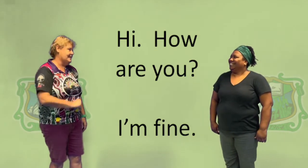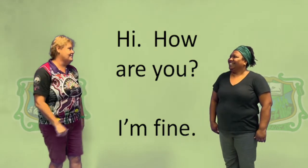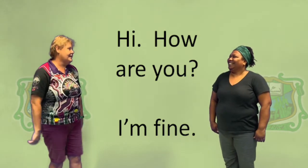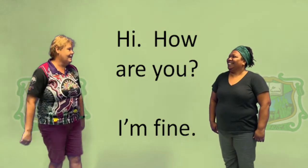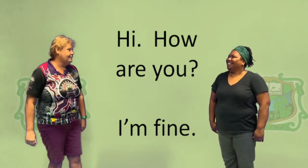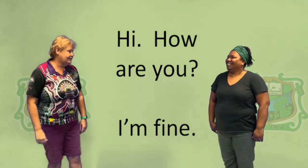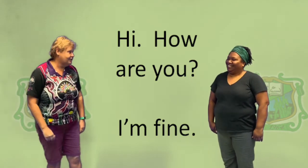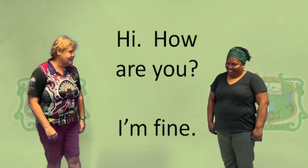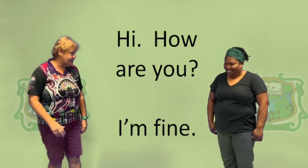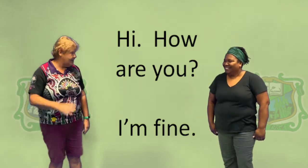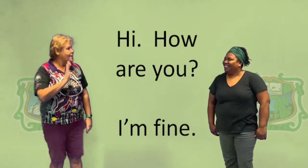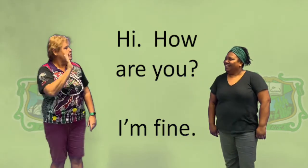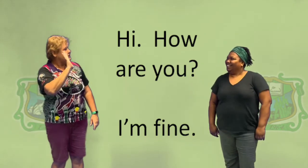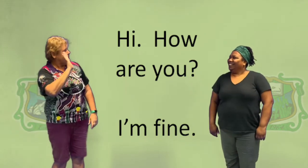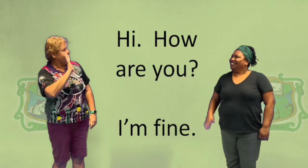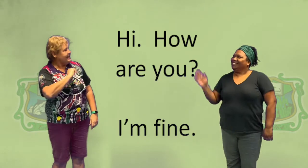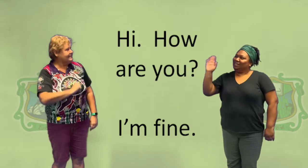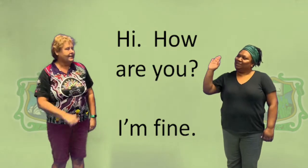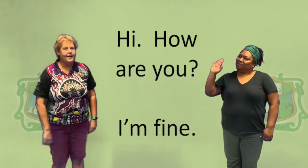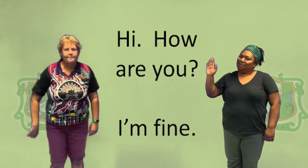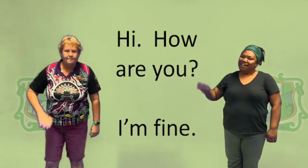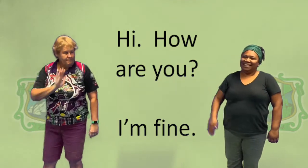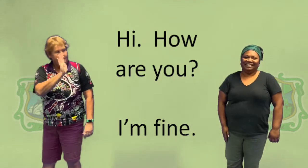you again, Miss Trish. We'll see you next time. Bye. Bye.